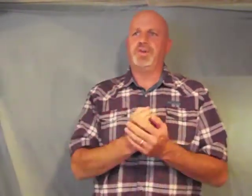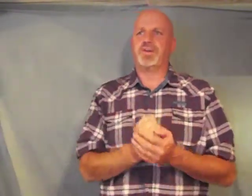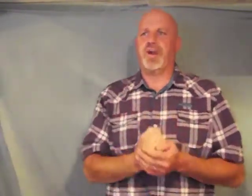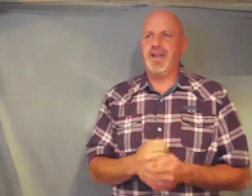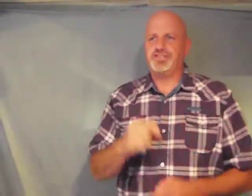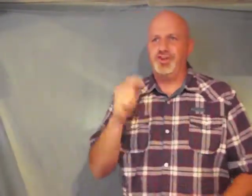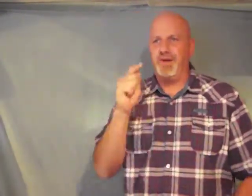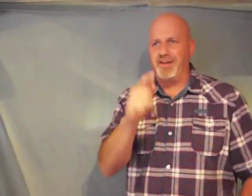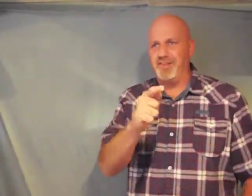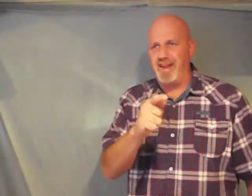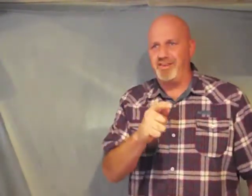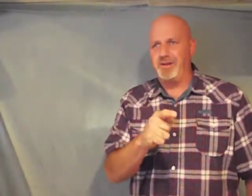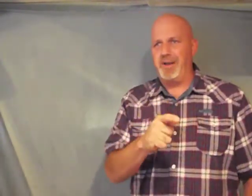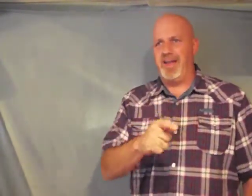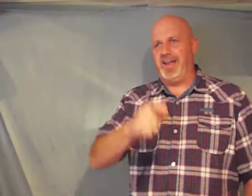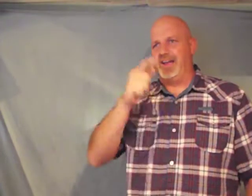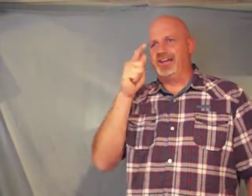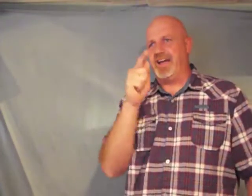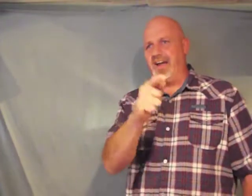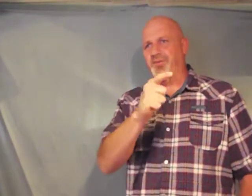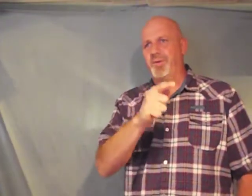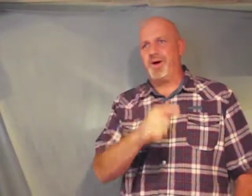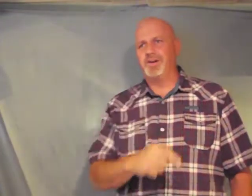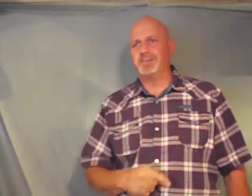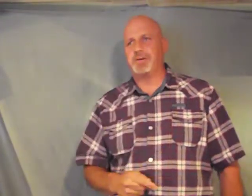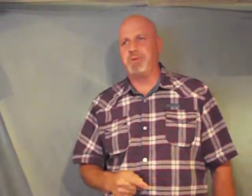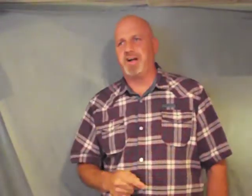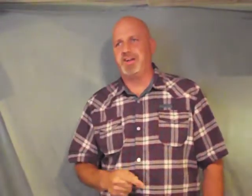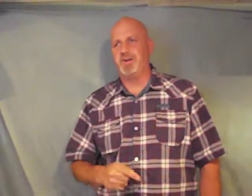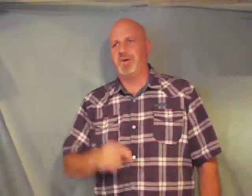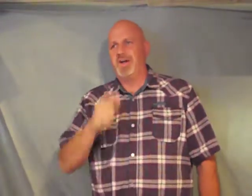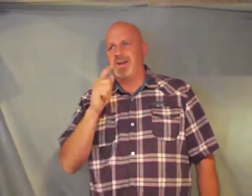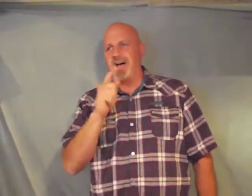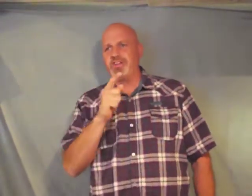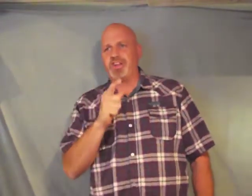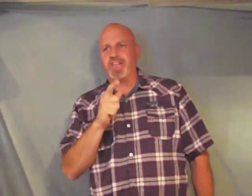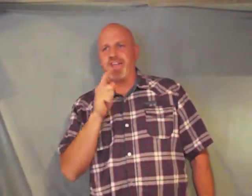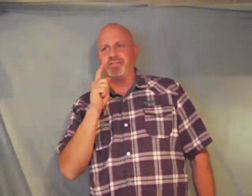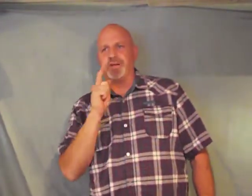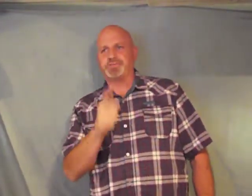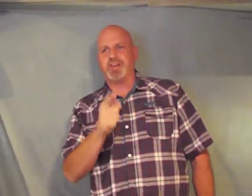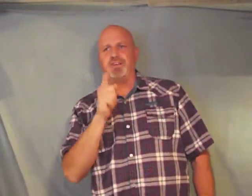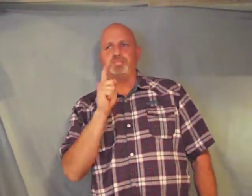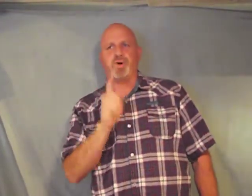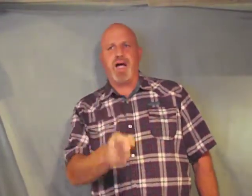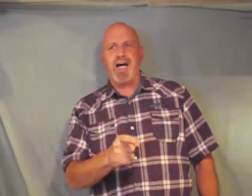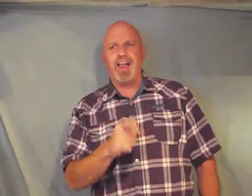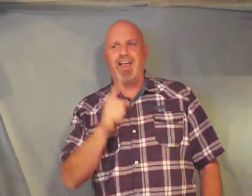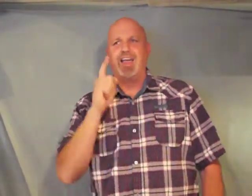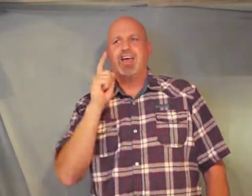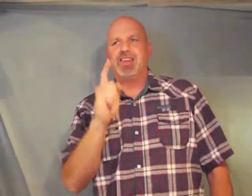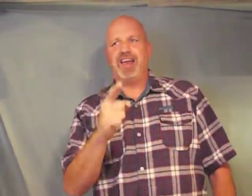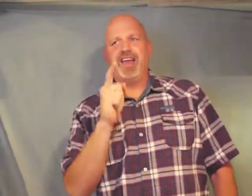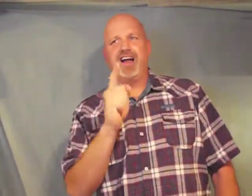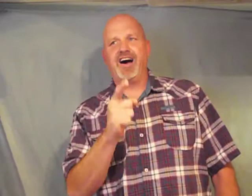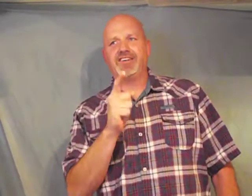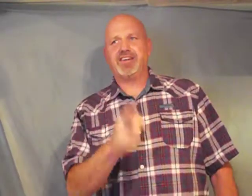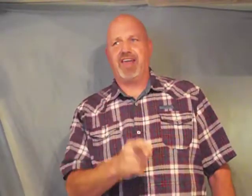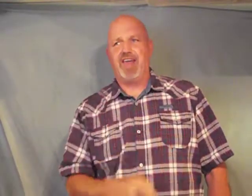the grace you have given to me to everyone who is among you not to think of himself more highly than he ought to think